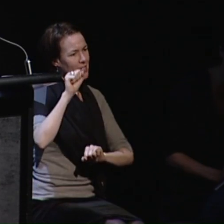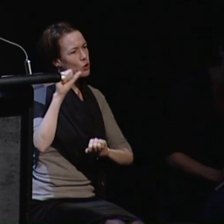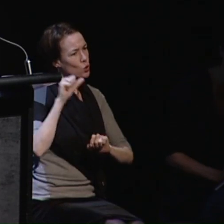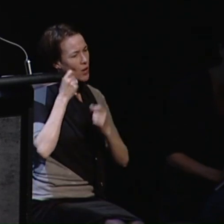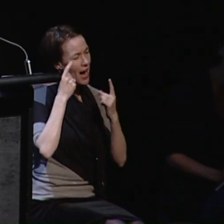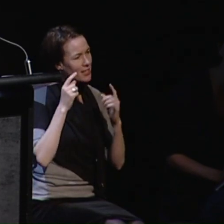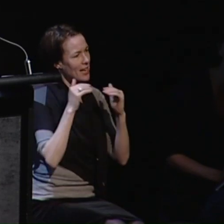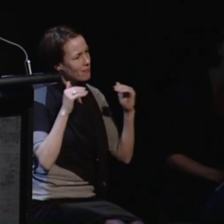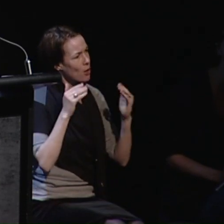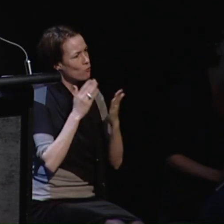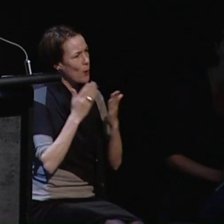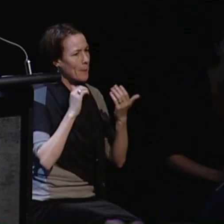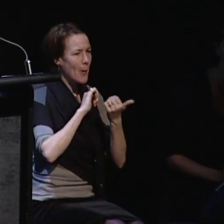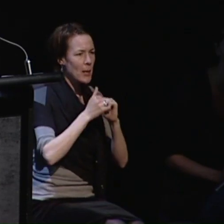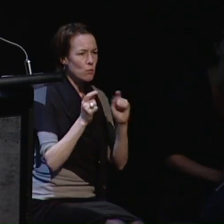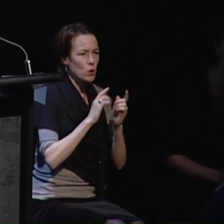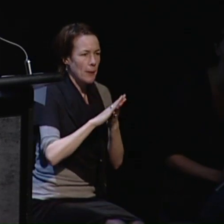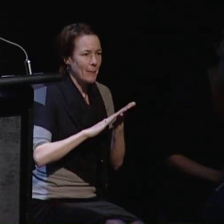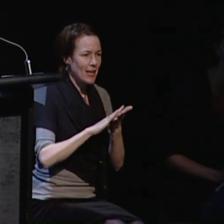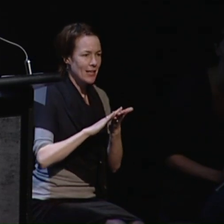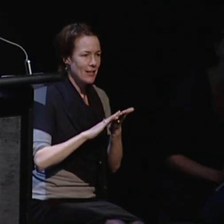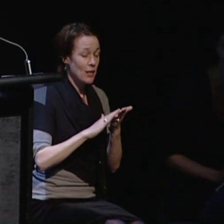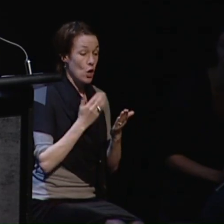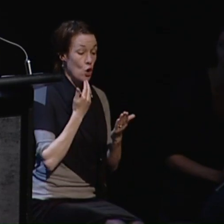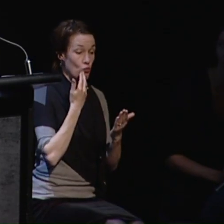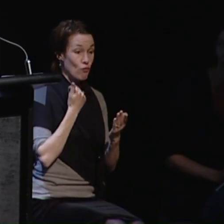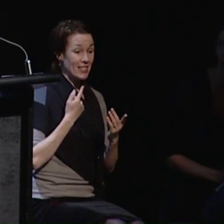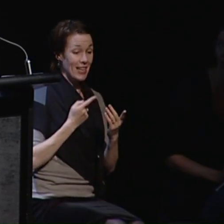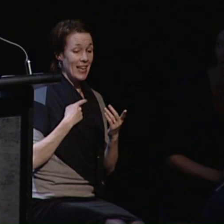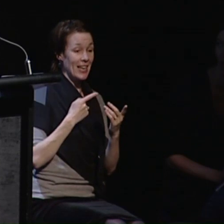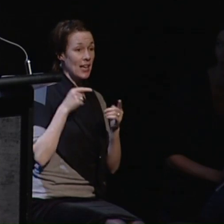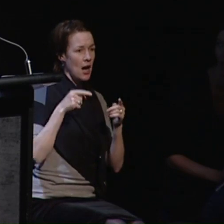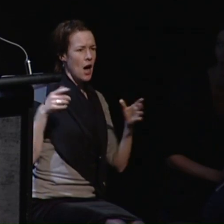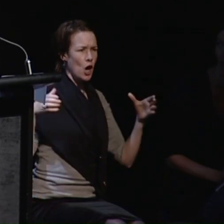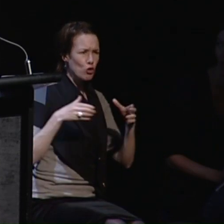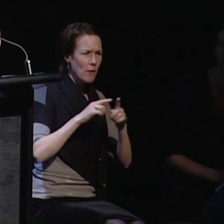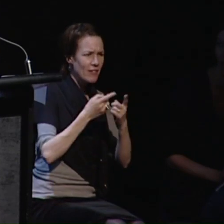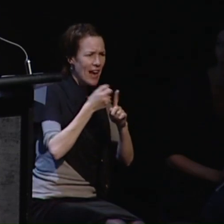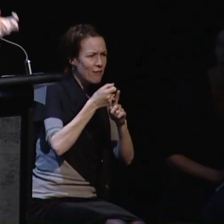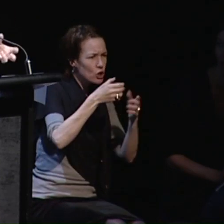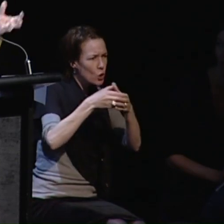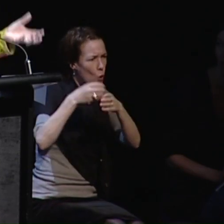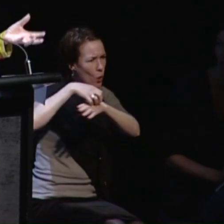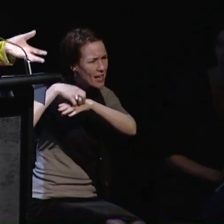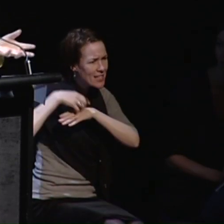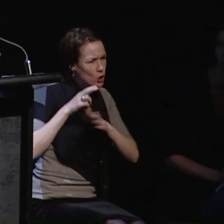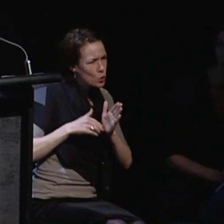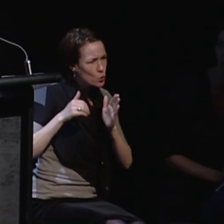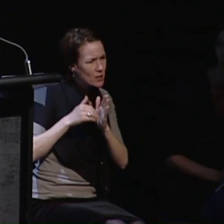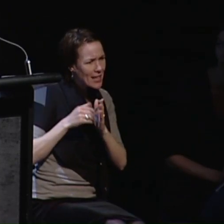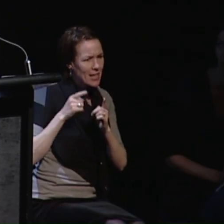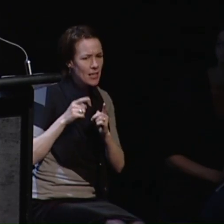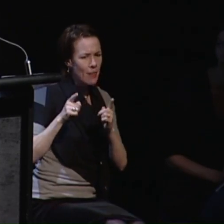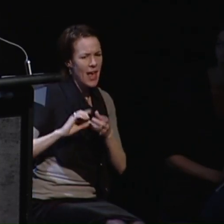And I also recently read the report from a group of advocacy organisations here that did some research interviewing people with